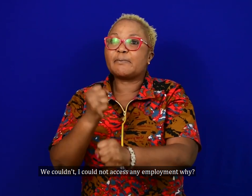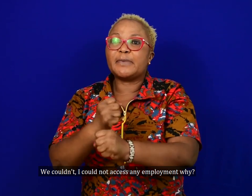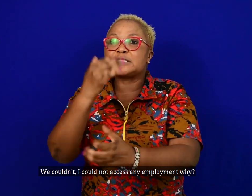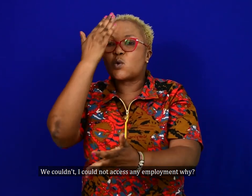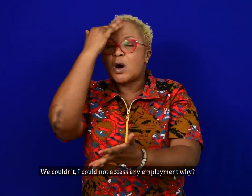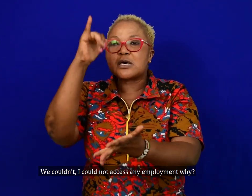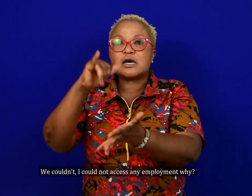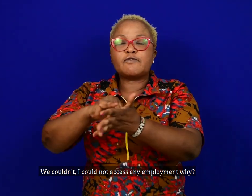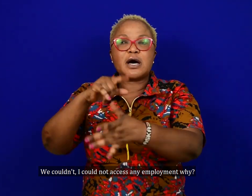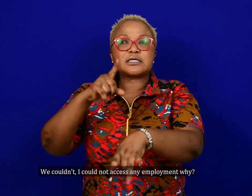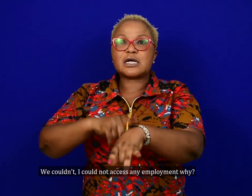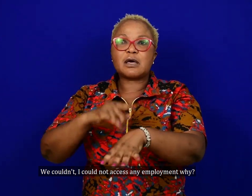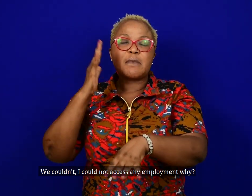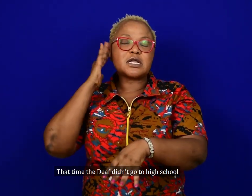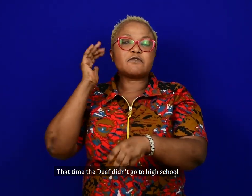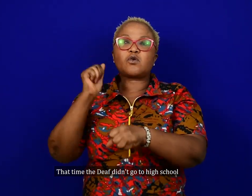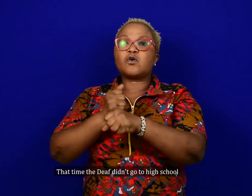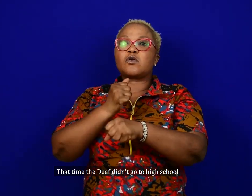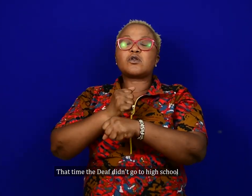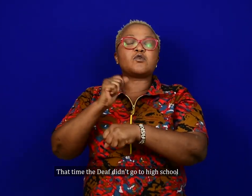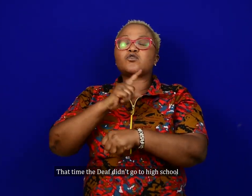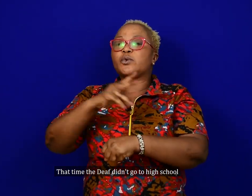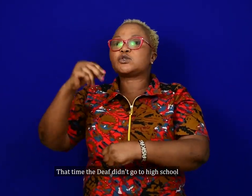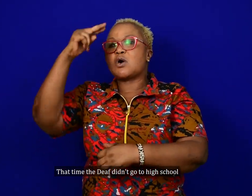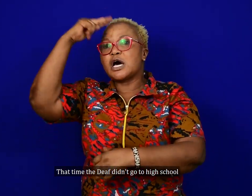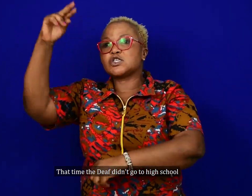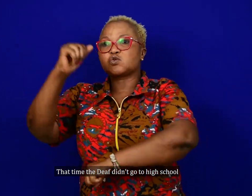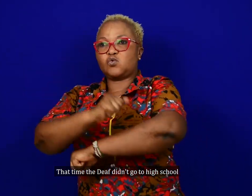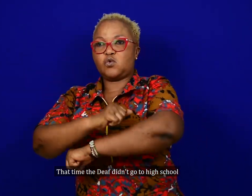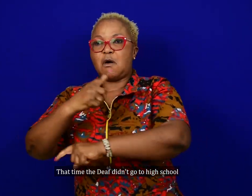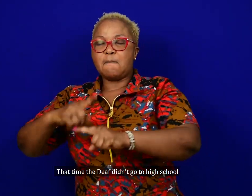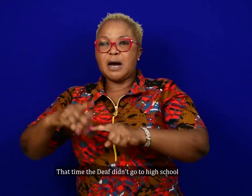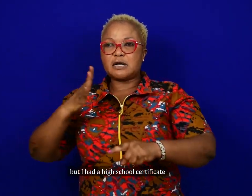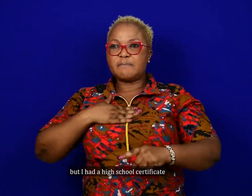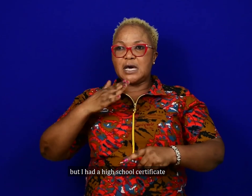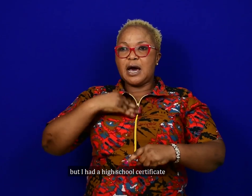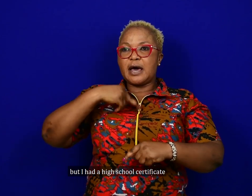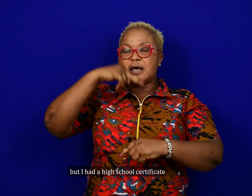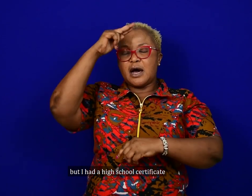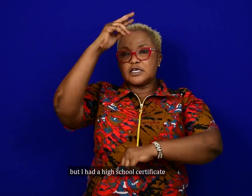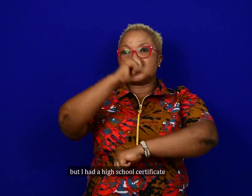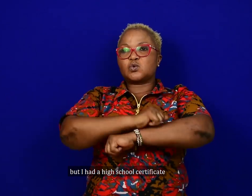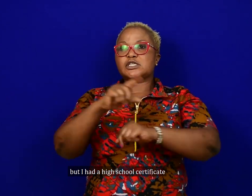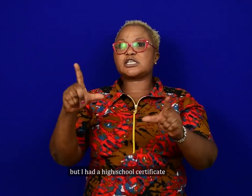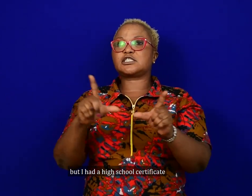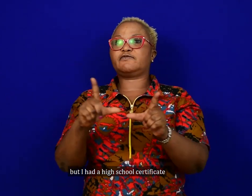any employment. Why? At that time, the deaf didn't go to high school, but I had a high school certificate.